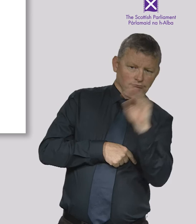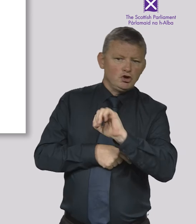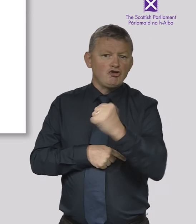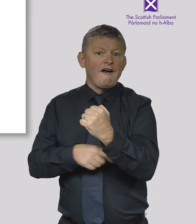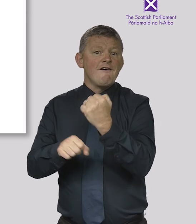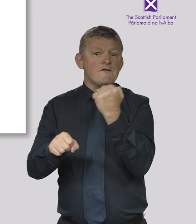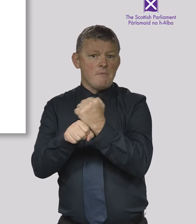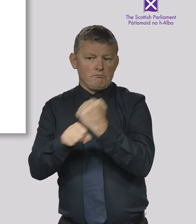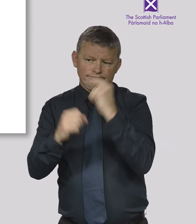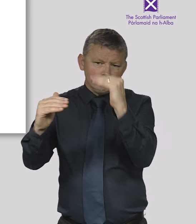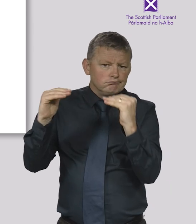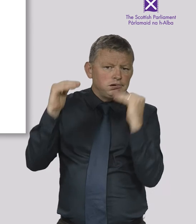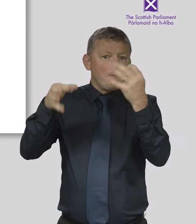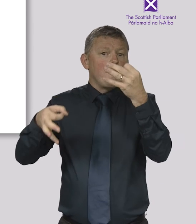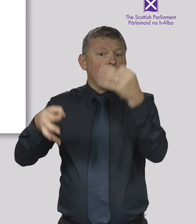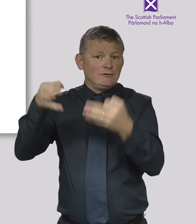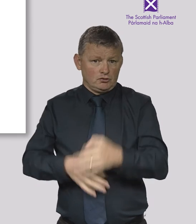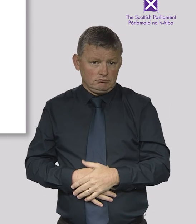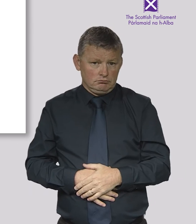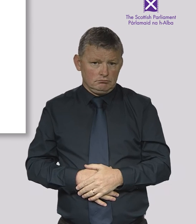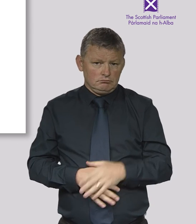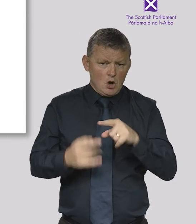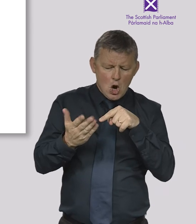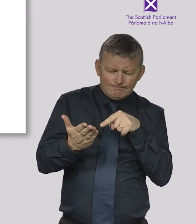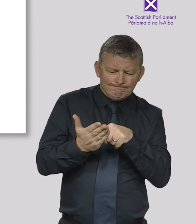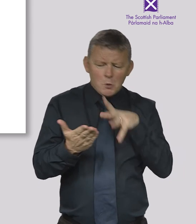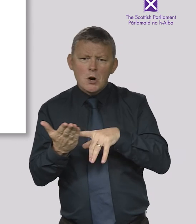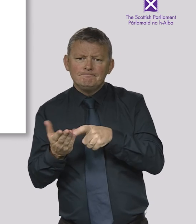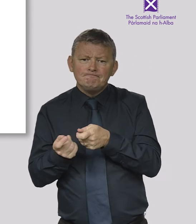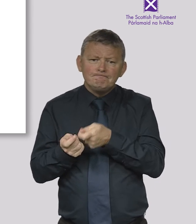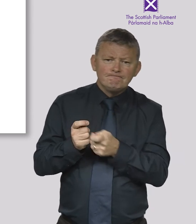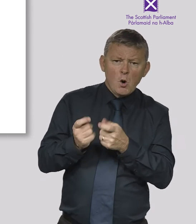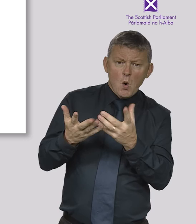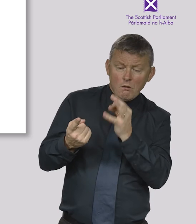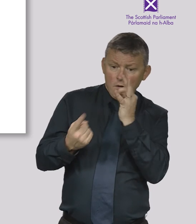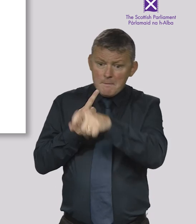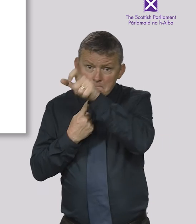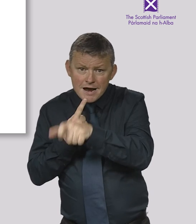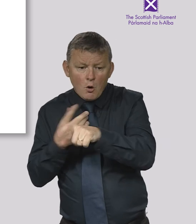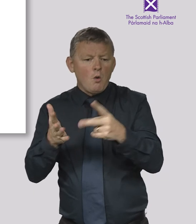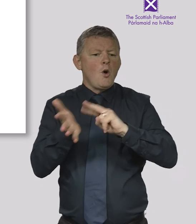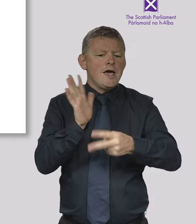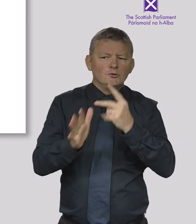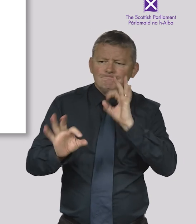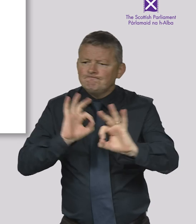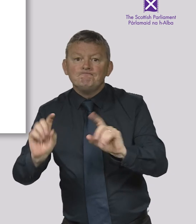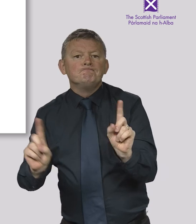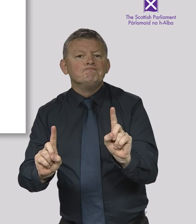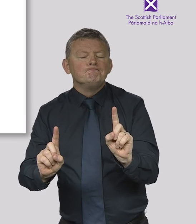Ministers, refer matters to or ask questions of another person or organisation.